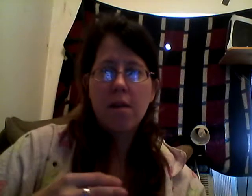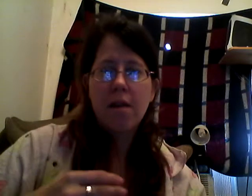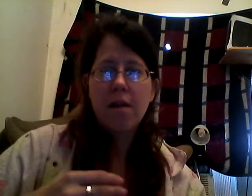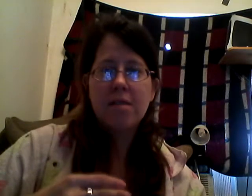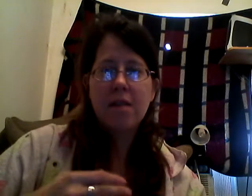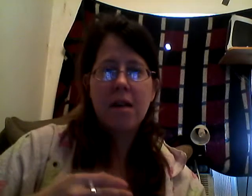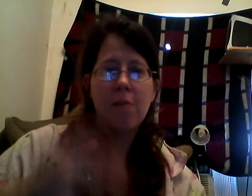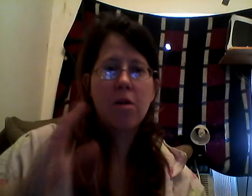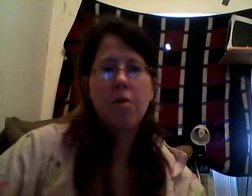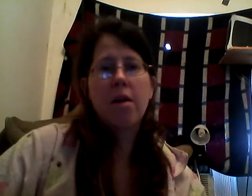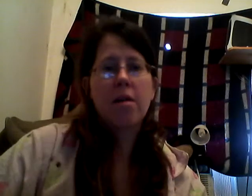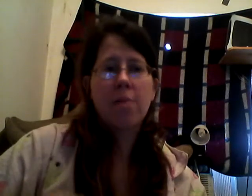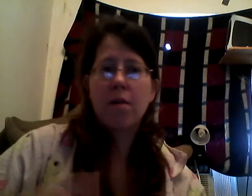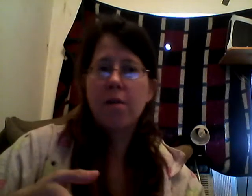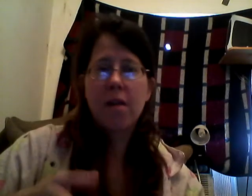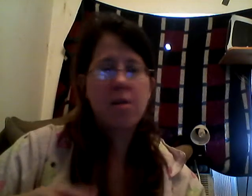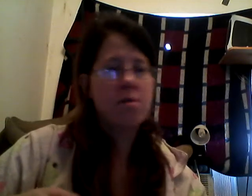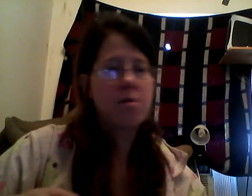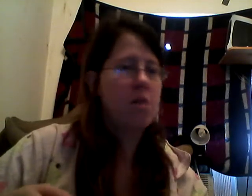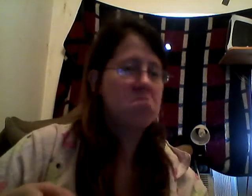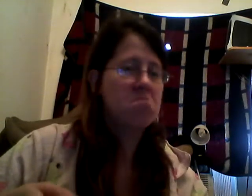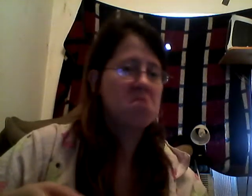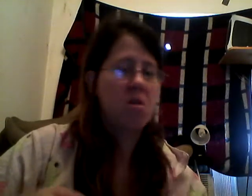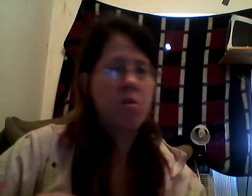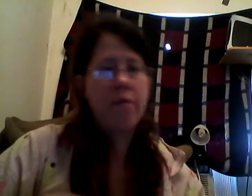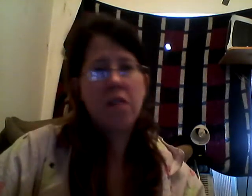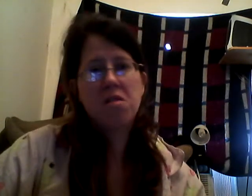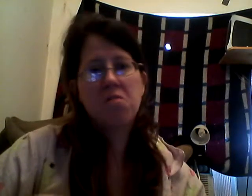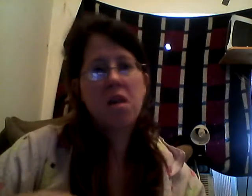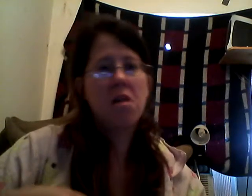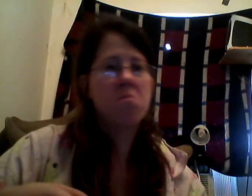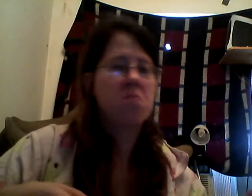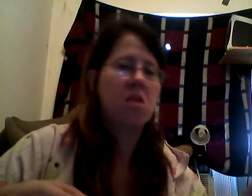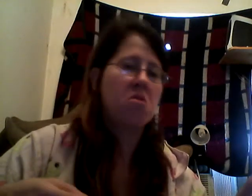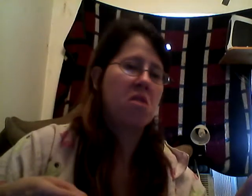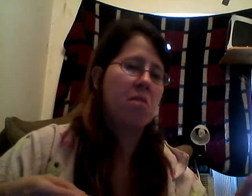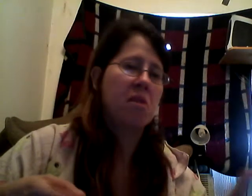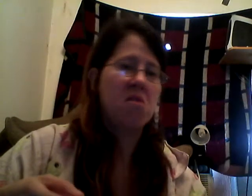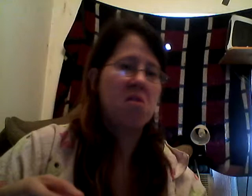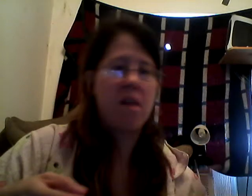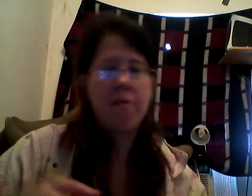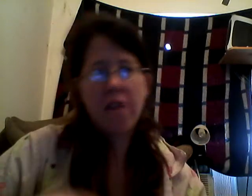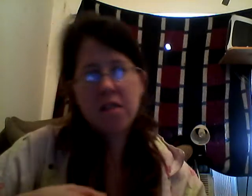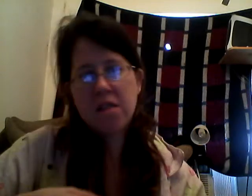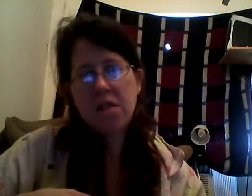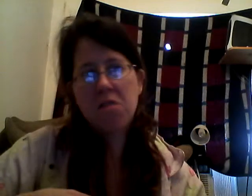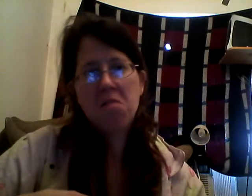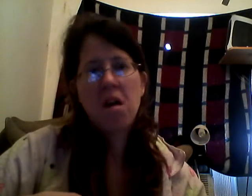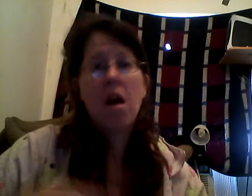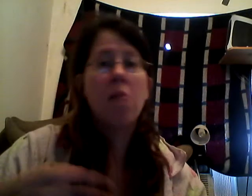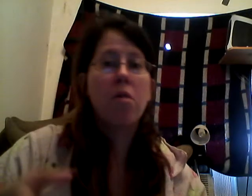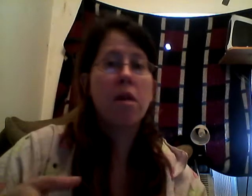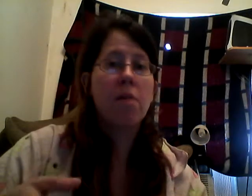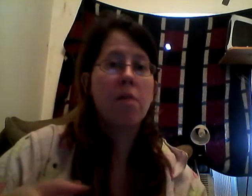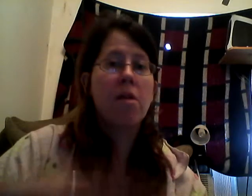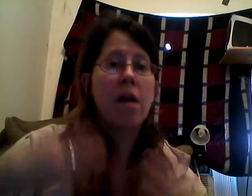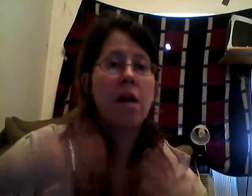It's there, I'm going, I'm not going there to, you know, go to a fancy hotel, not going up there to have a fancy dinner, I'm going up there to have